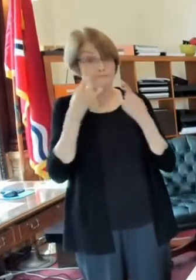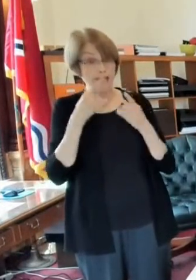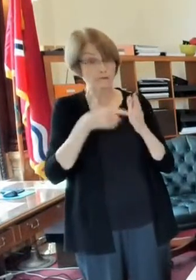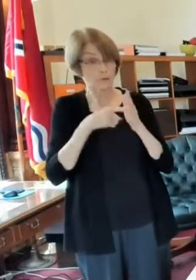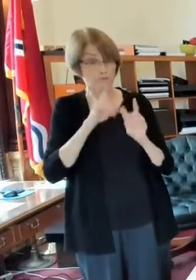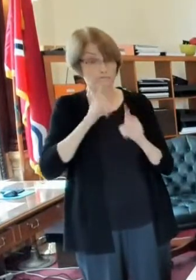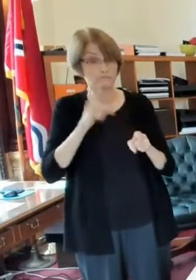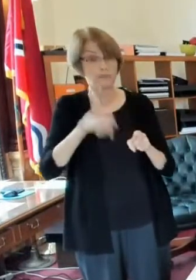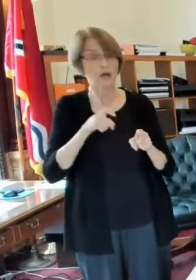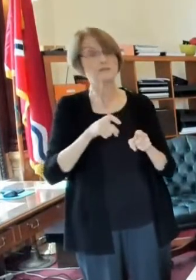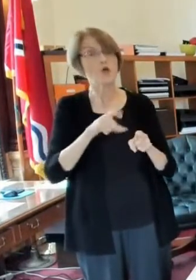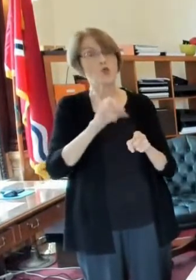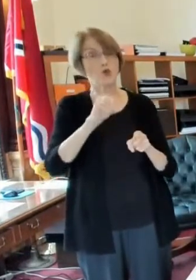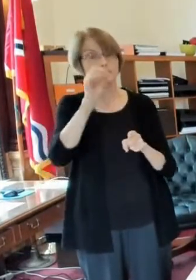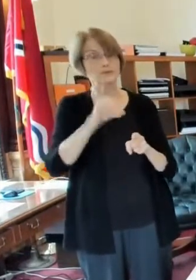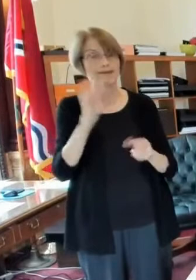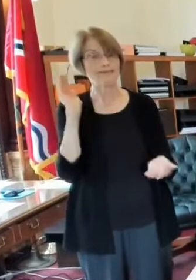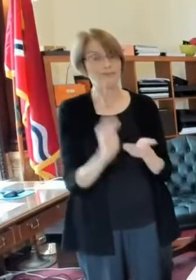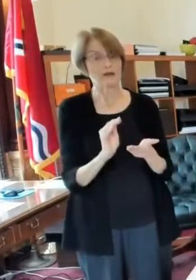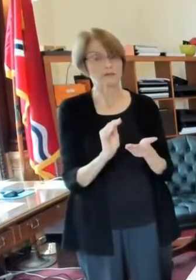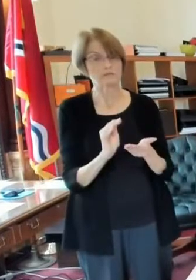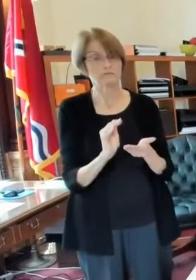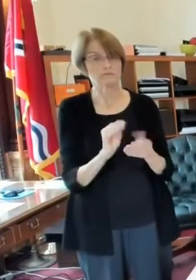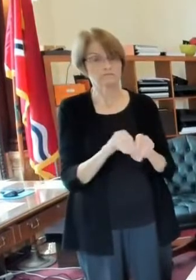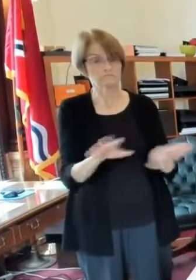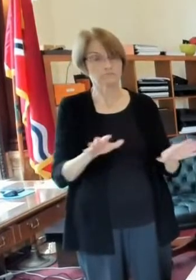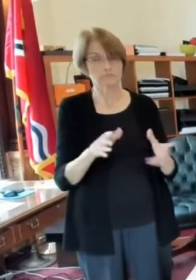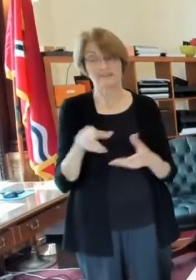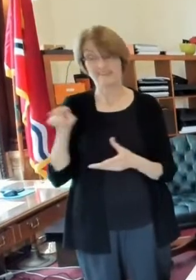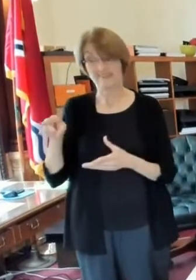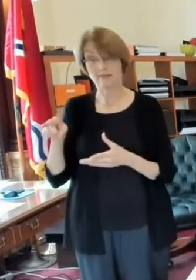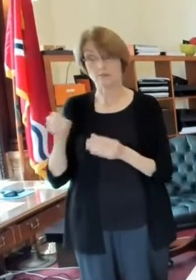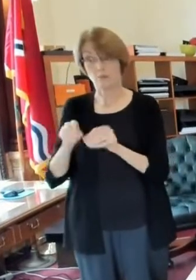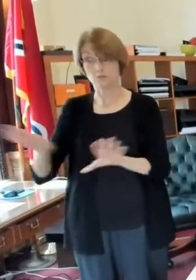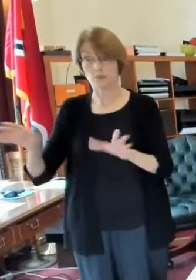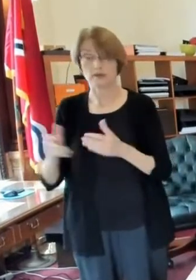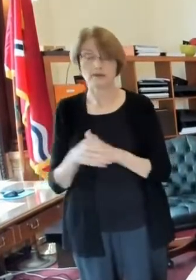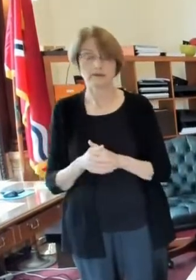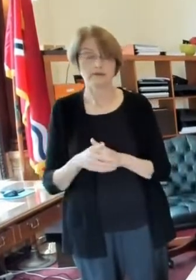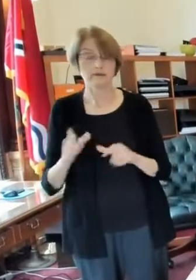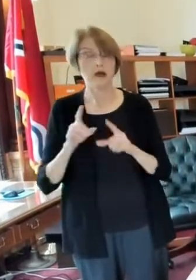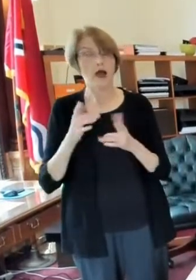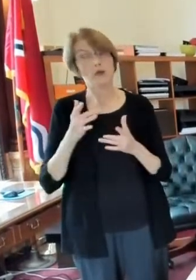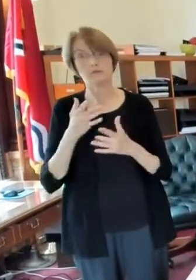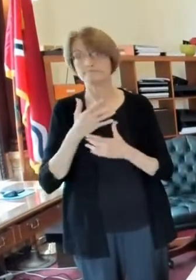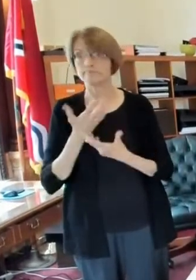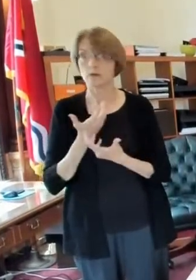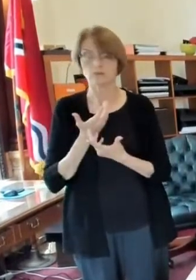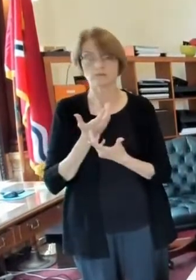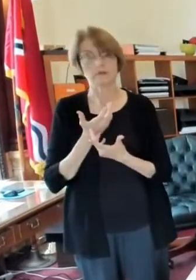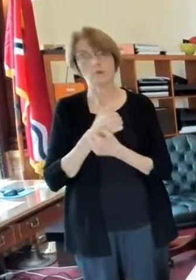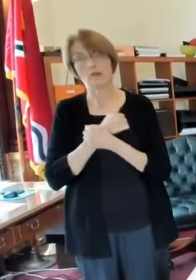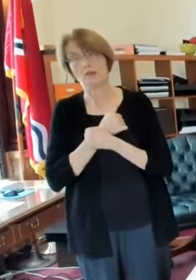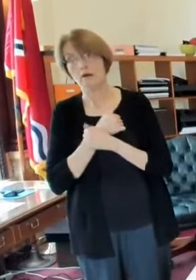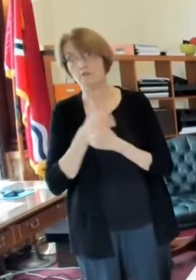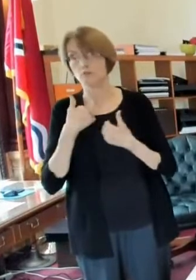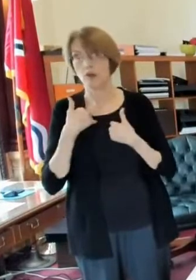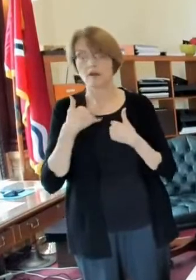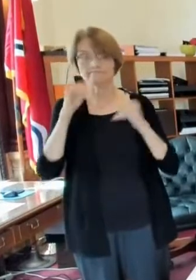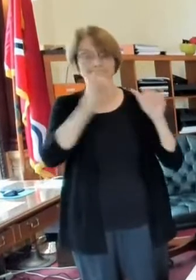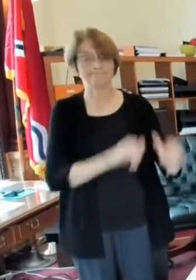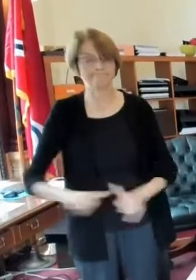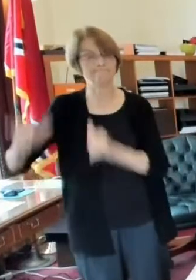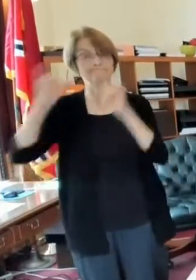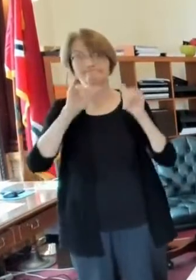mandate so yes i'd love for us to have a mask mandate that's not going to happen um apparently and